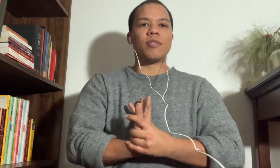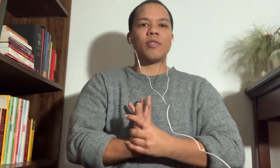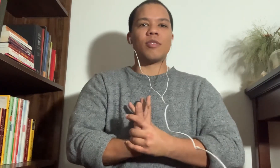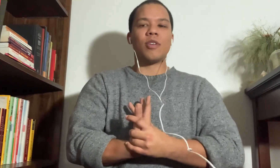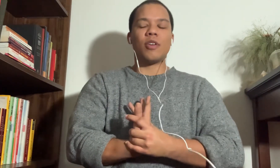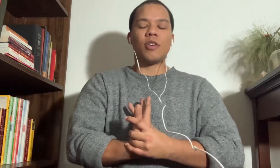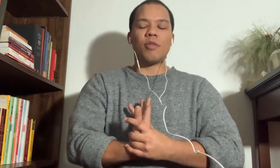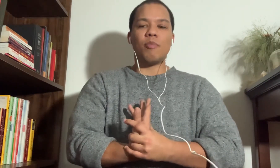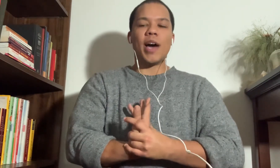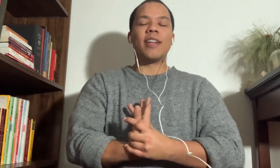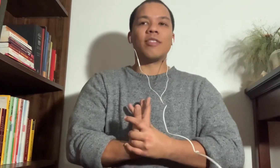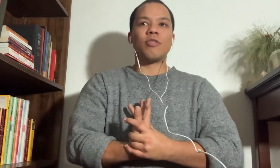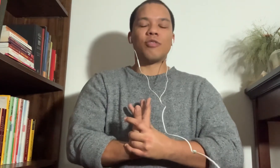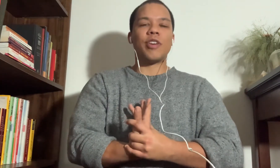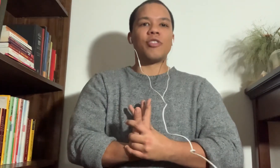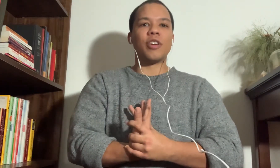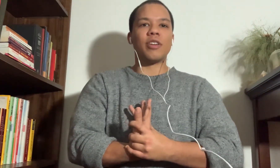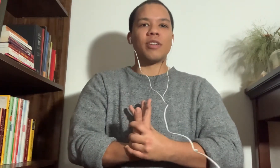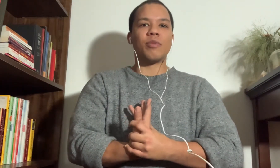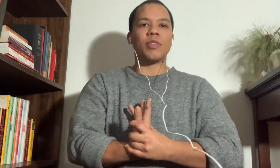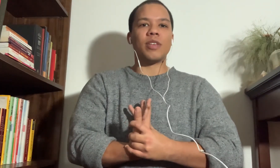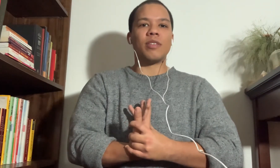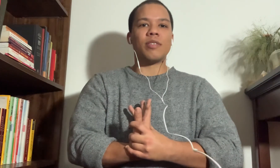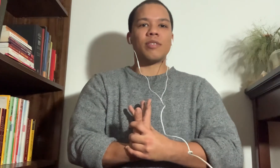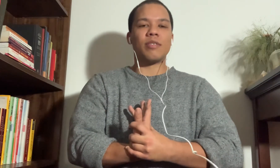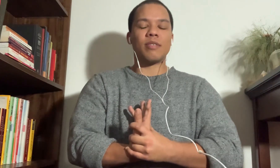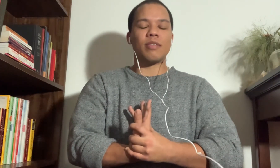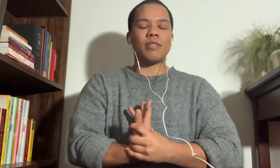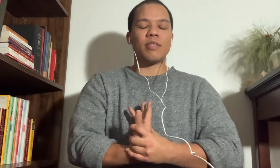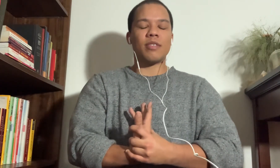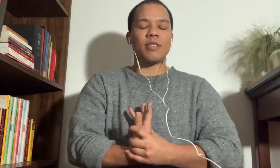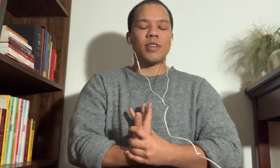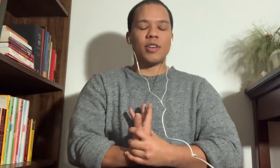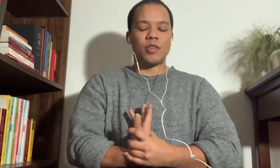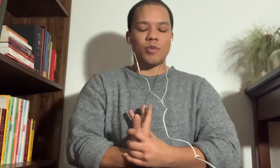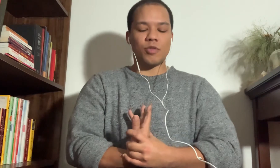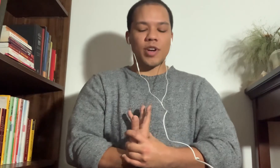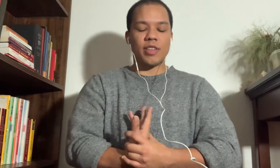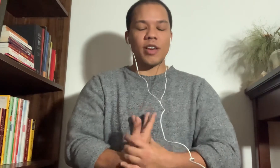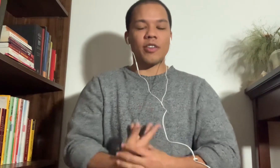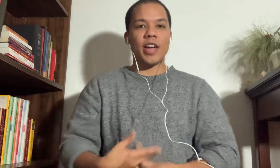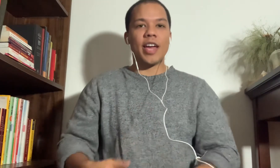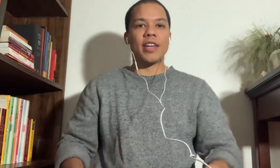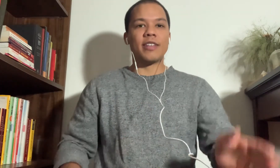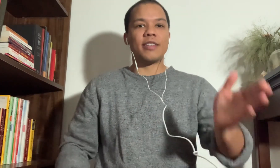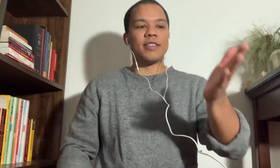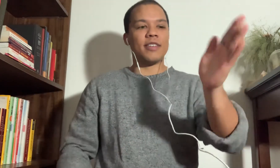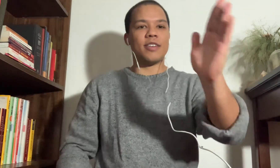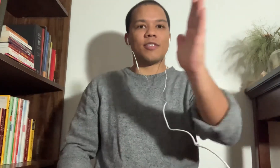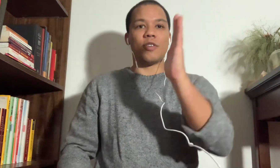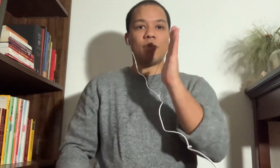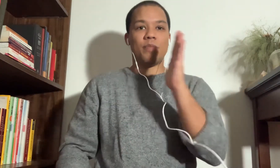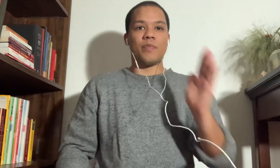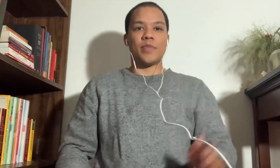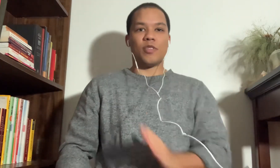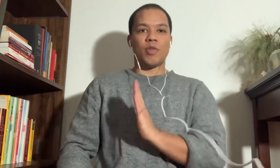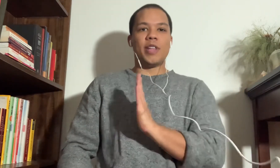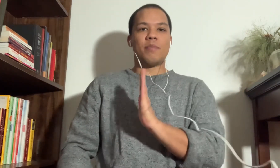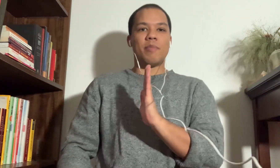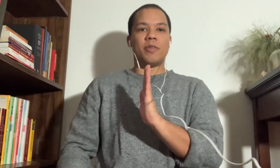balanced stretching and release. We'll try the other hand. So it's right in my middle,